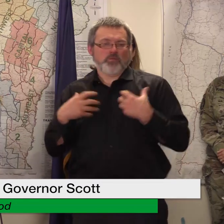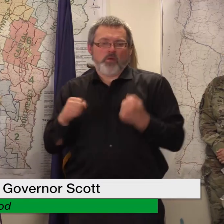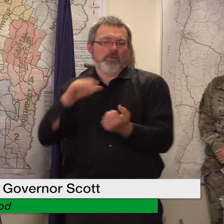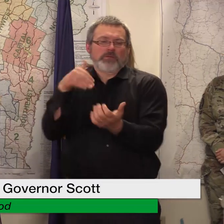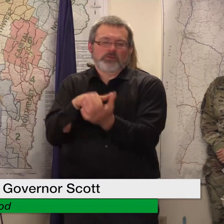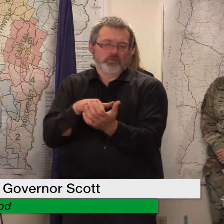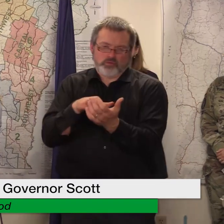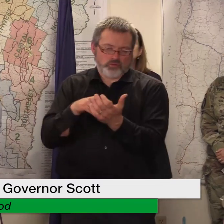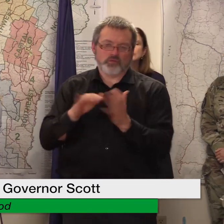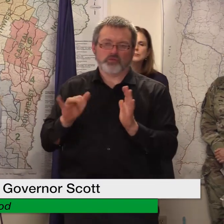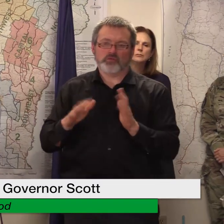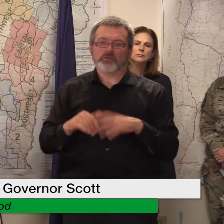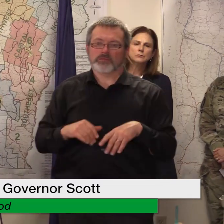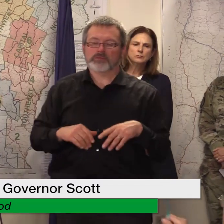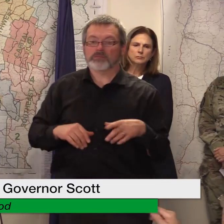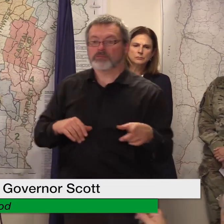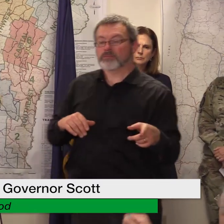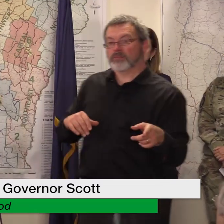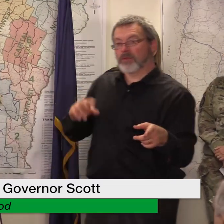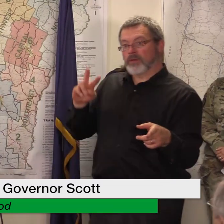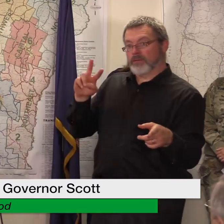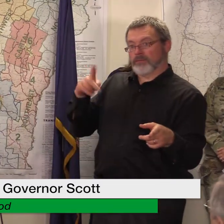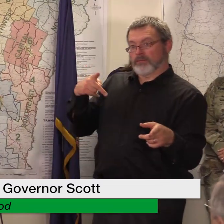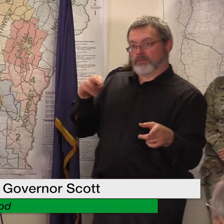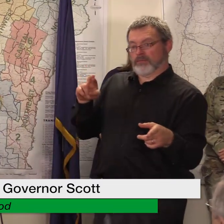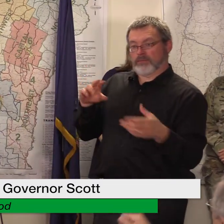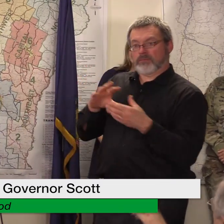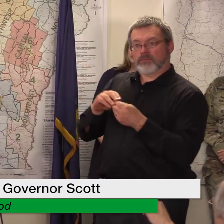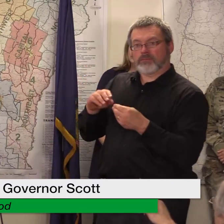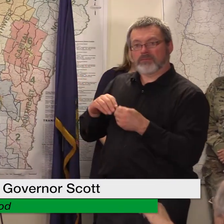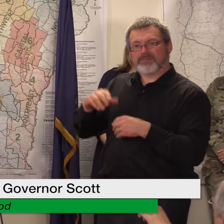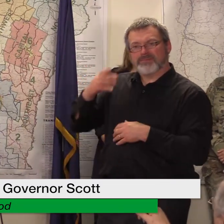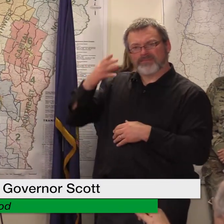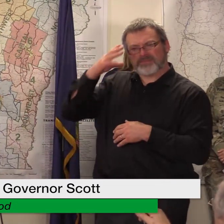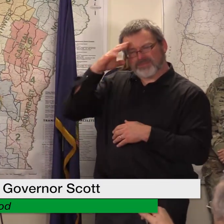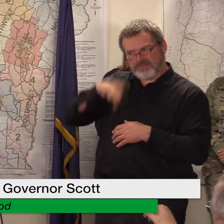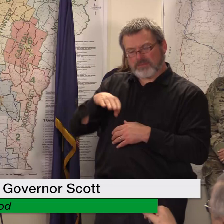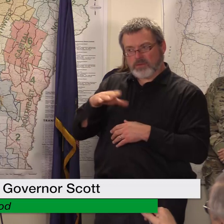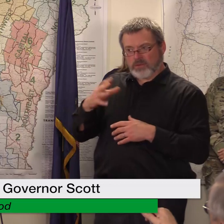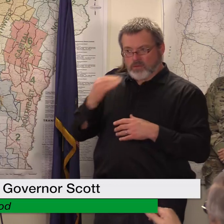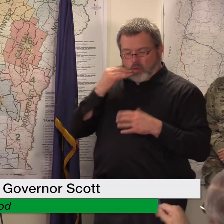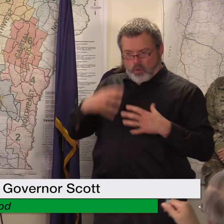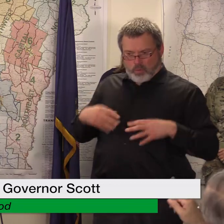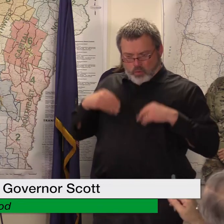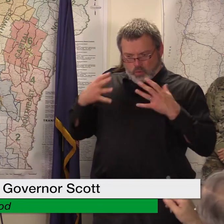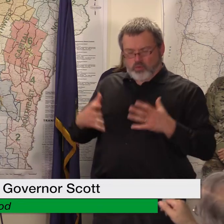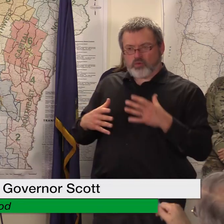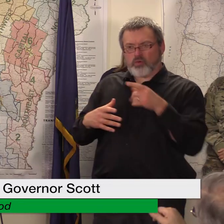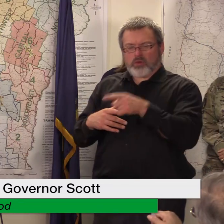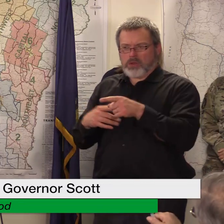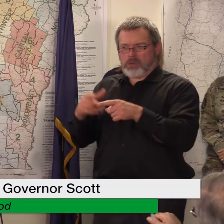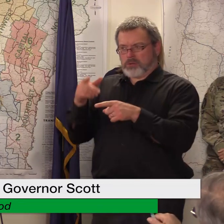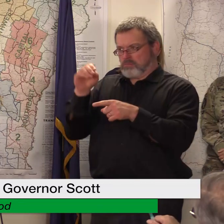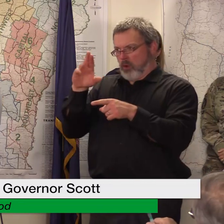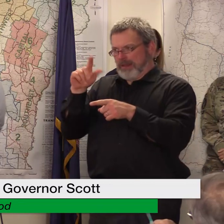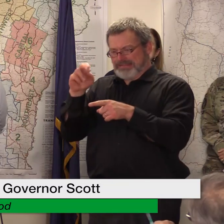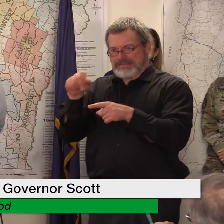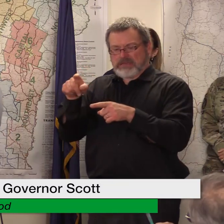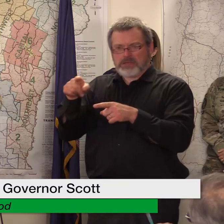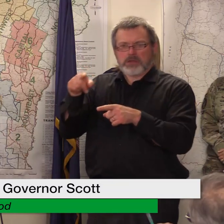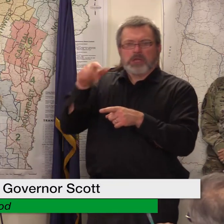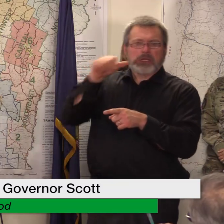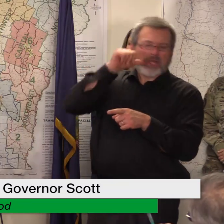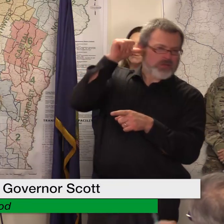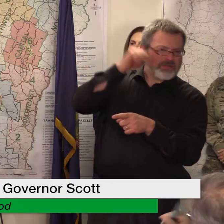today for these homeowners in particular than it was yesterday is this your your agency will now be doing more on-site